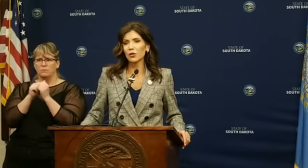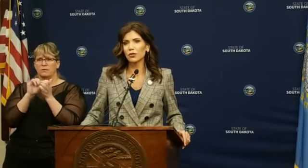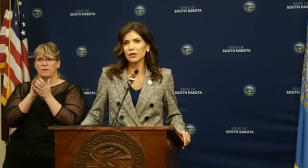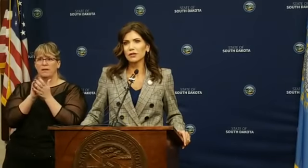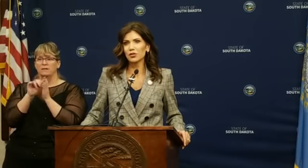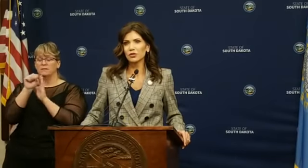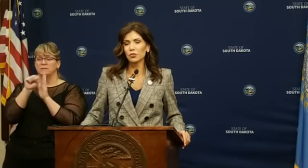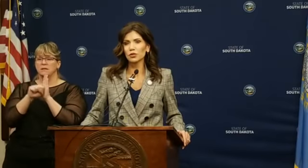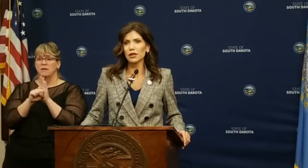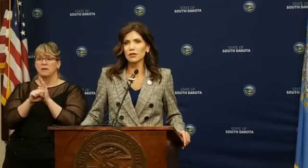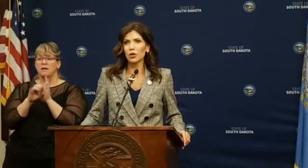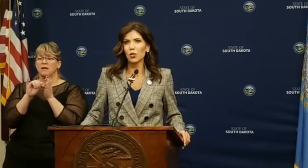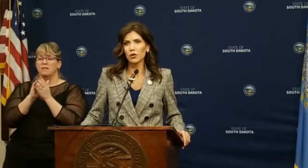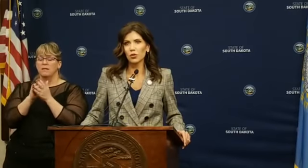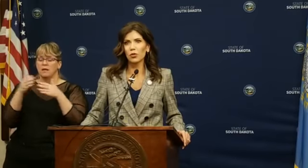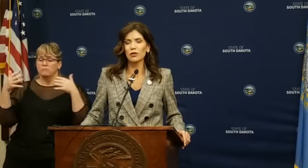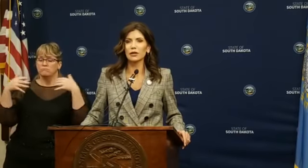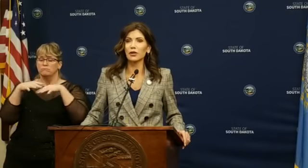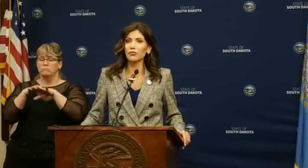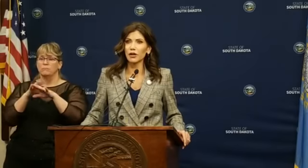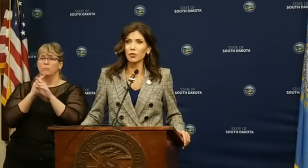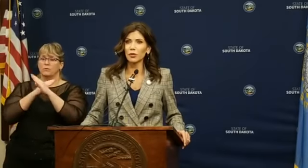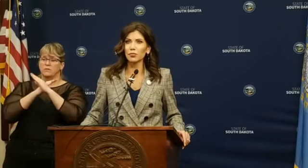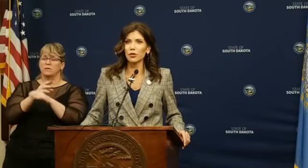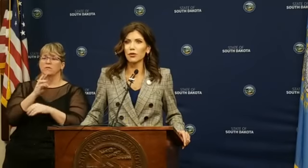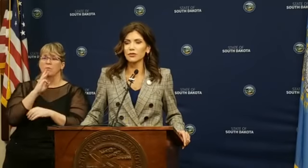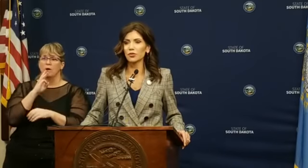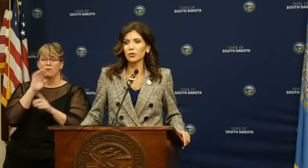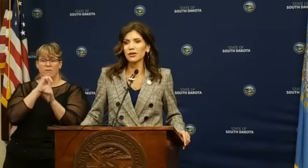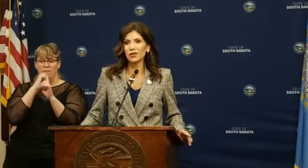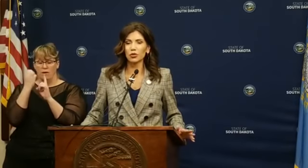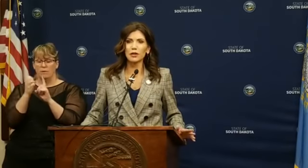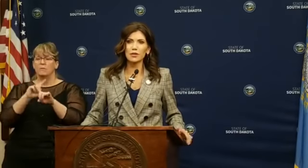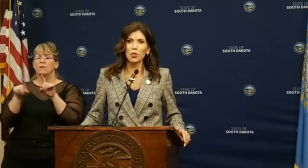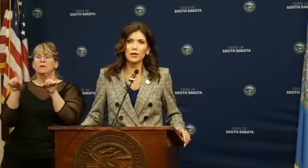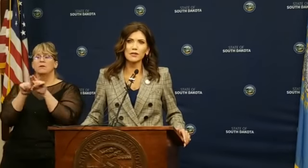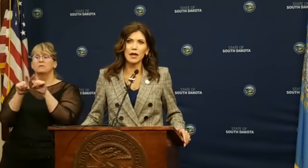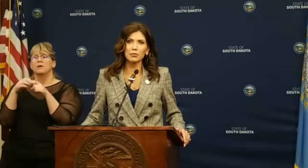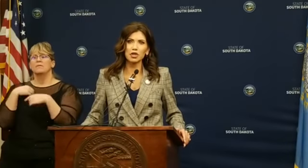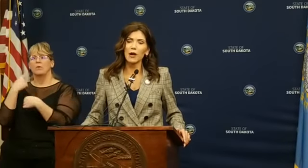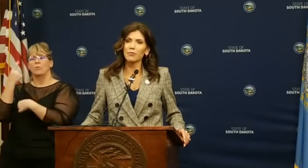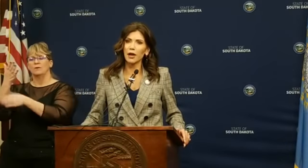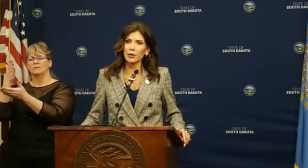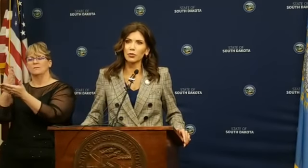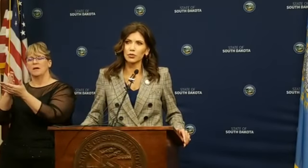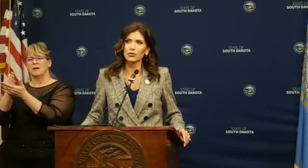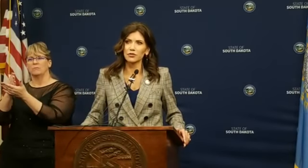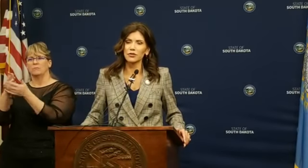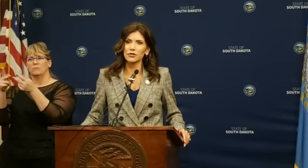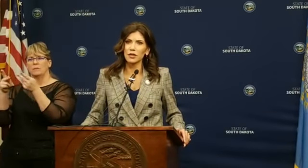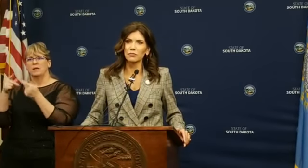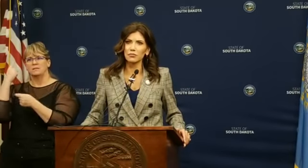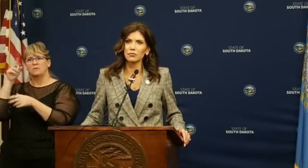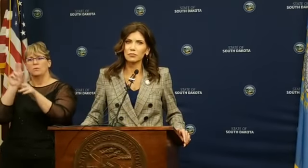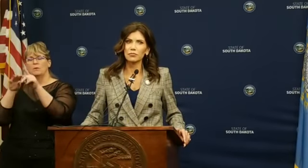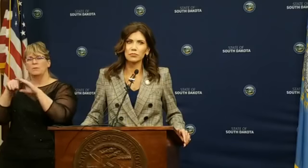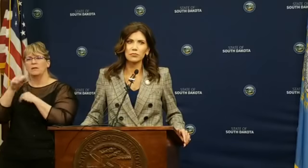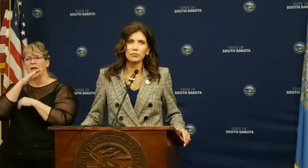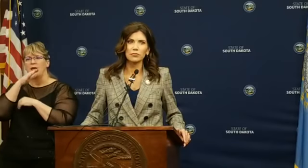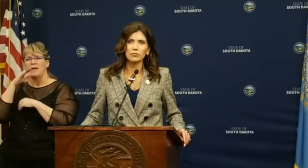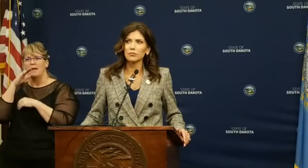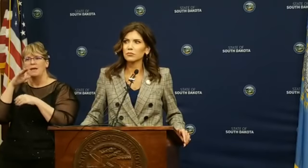not only continues to protect our water quality and our environment, but also creates a one-stop shop for ag producers in the state.